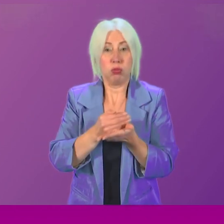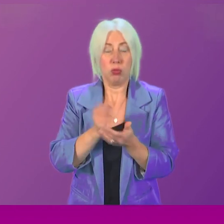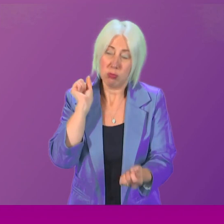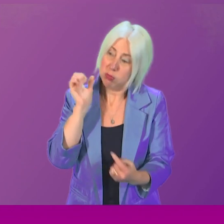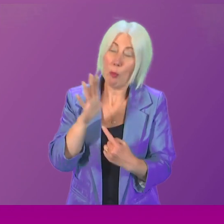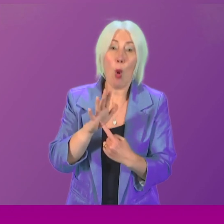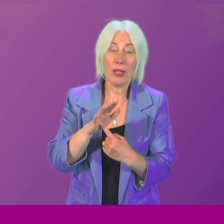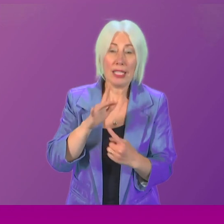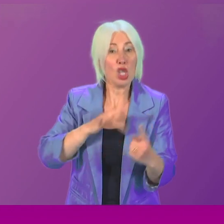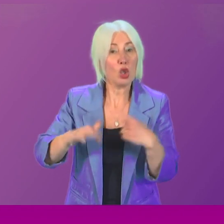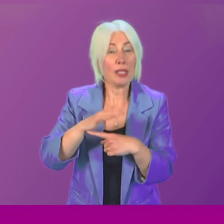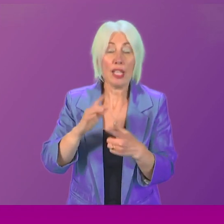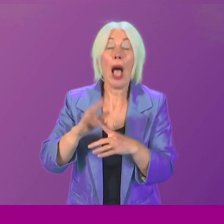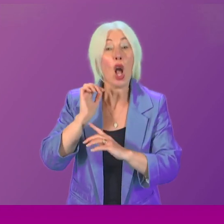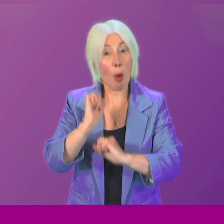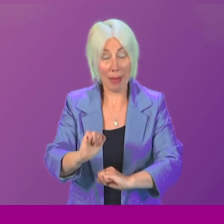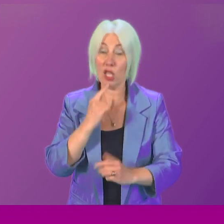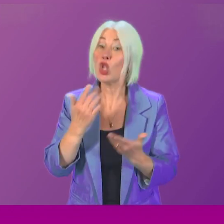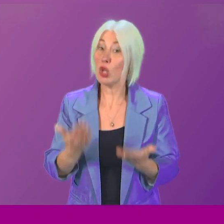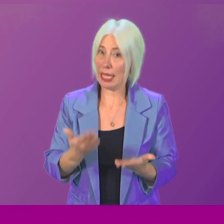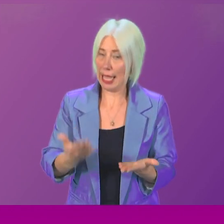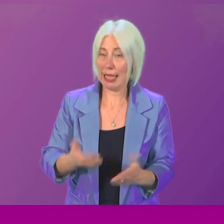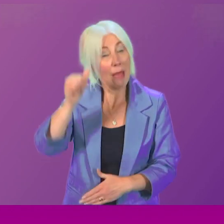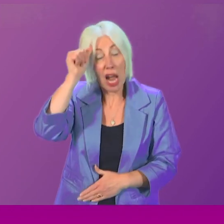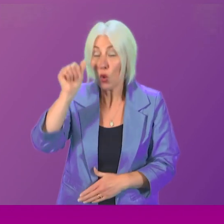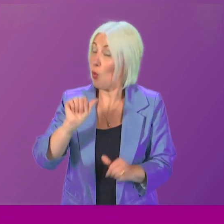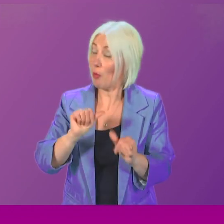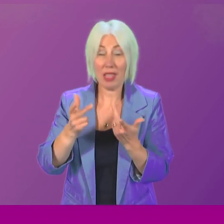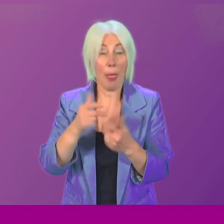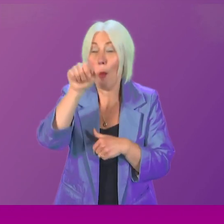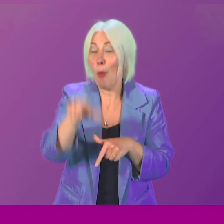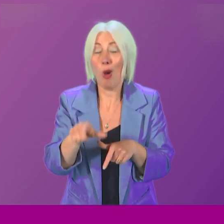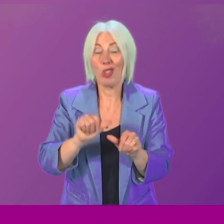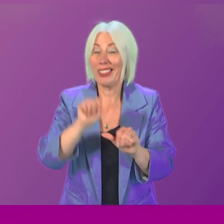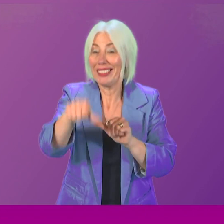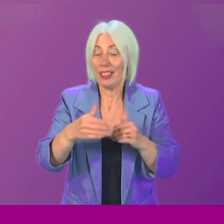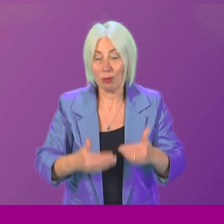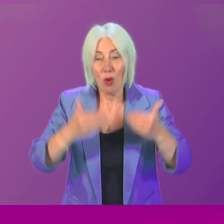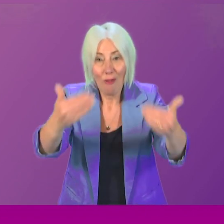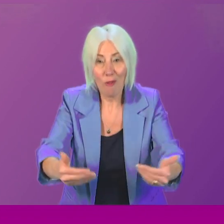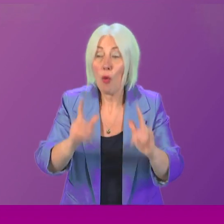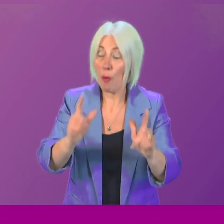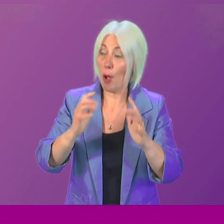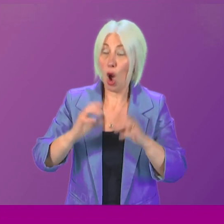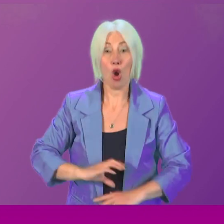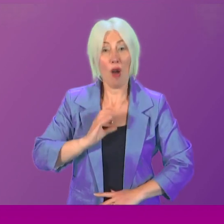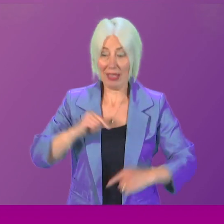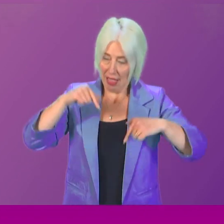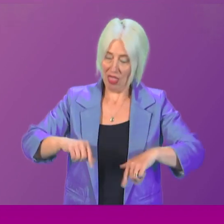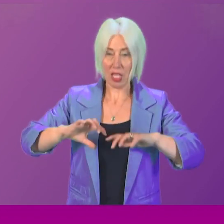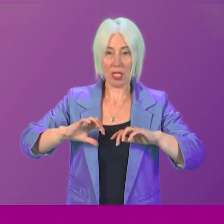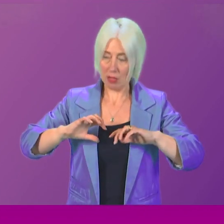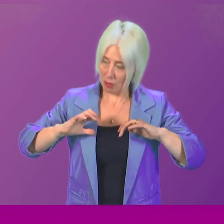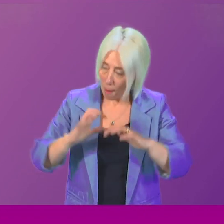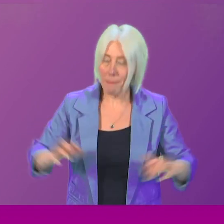So I, again, give a commitment today, knowing that it will be somebody else that takes it forward, but in confidence that this chamber will stay united in